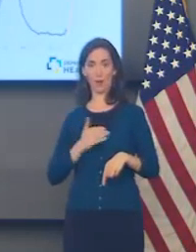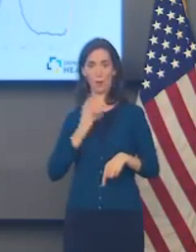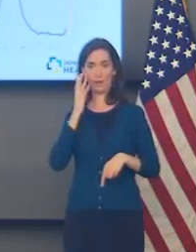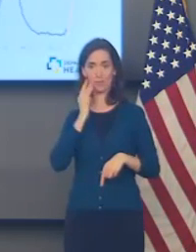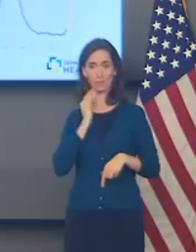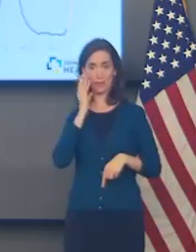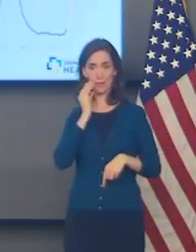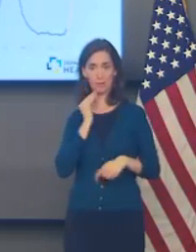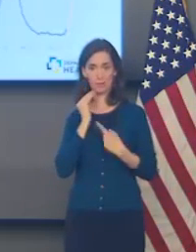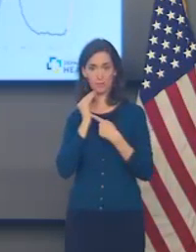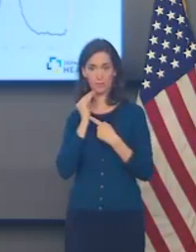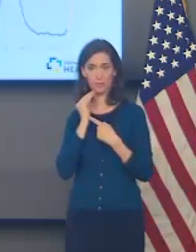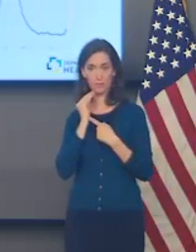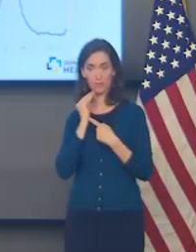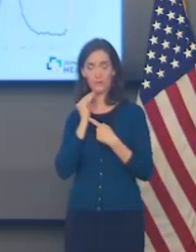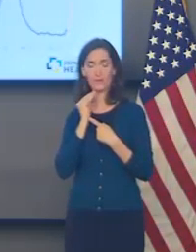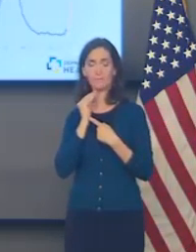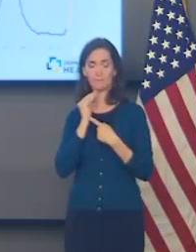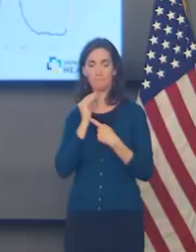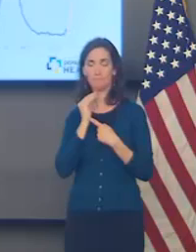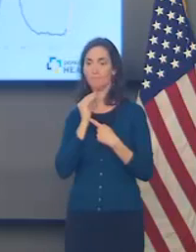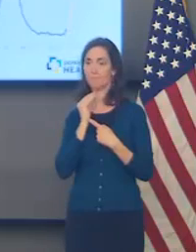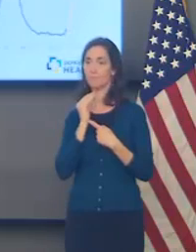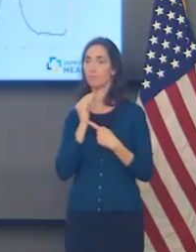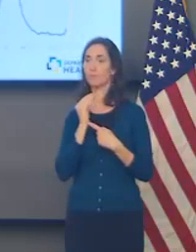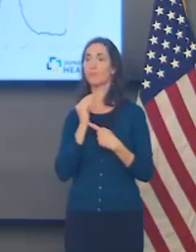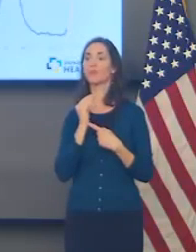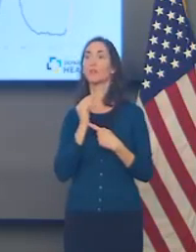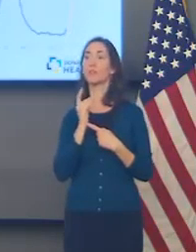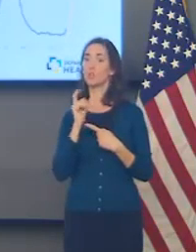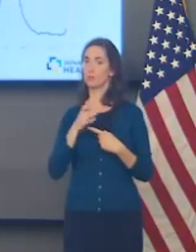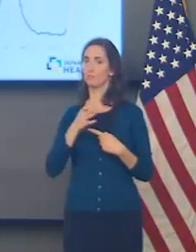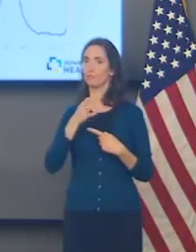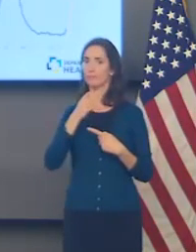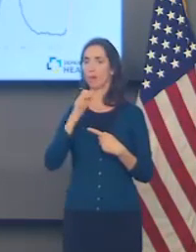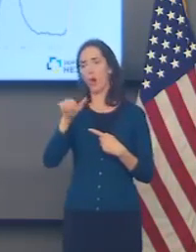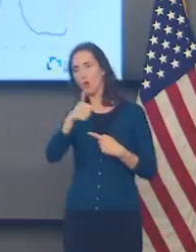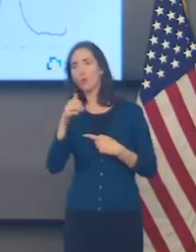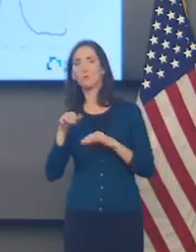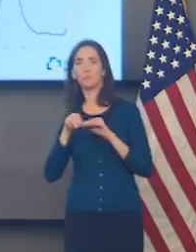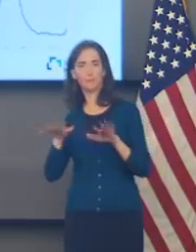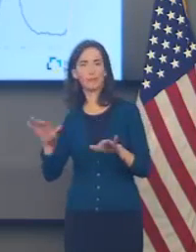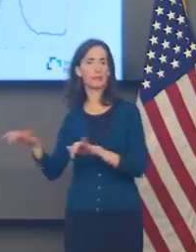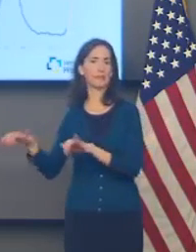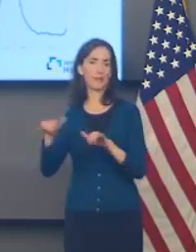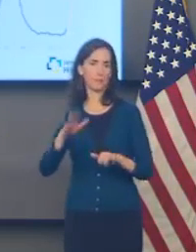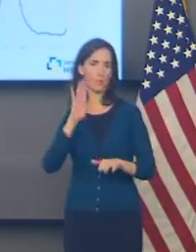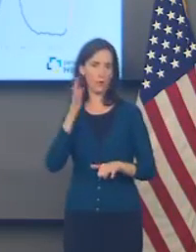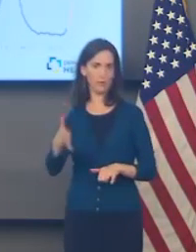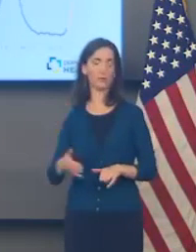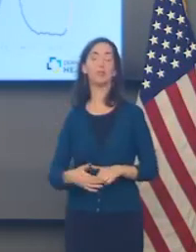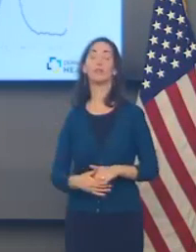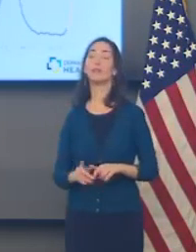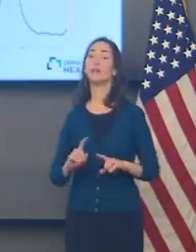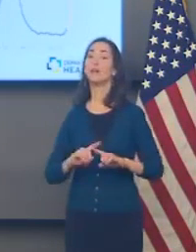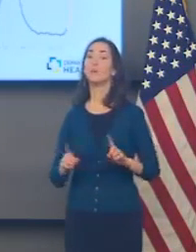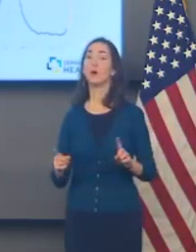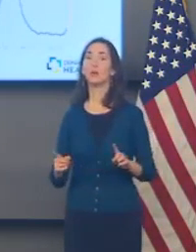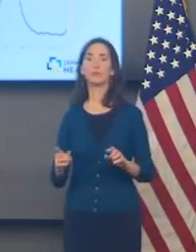states are likely to experience in the near future too. But Delta is clearly more